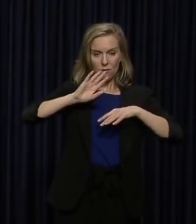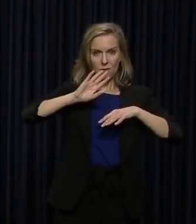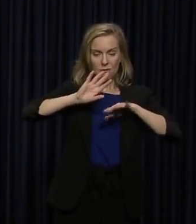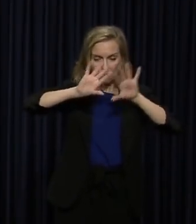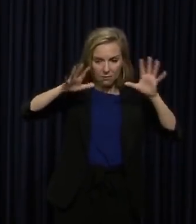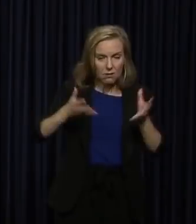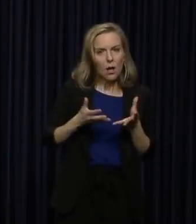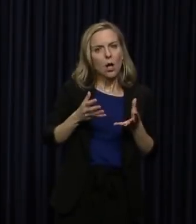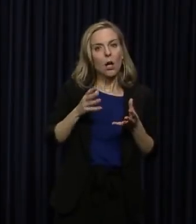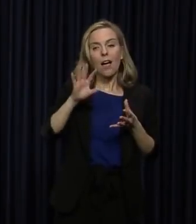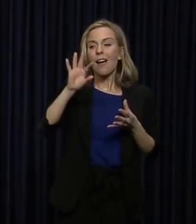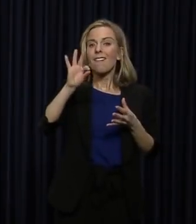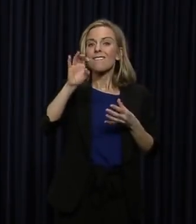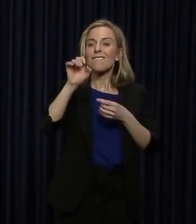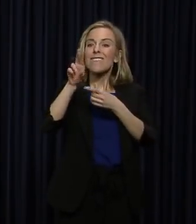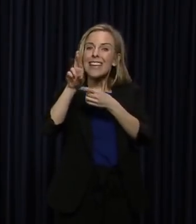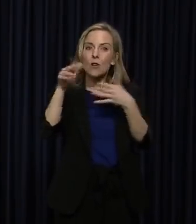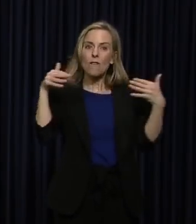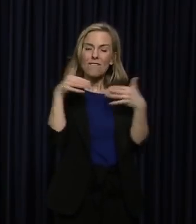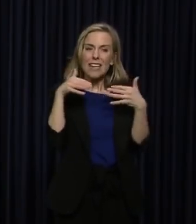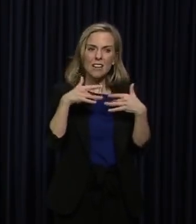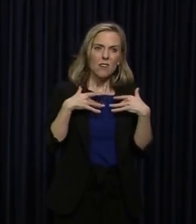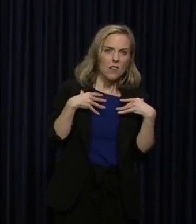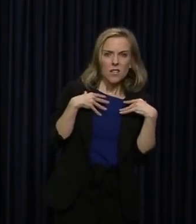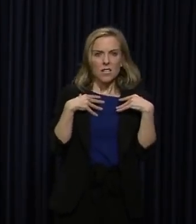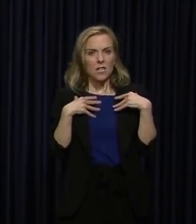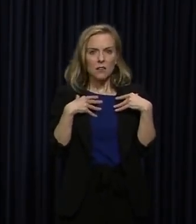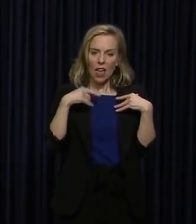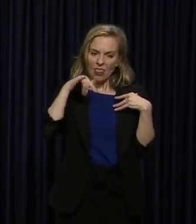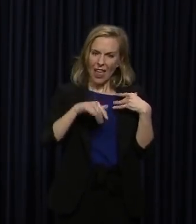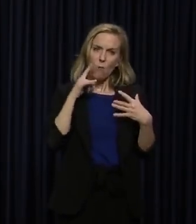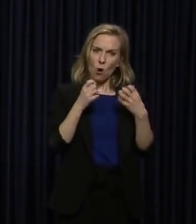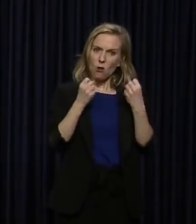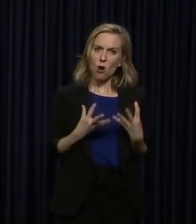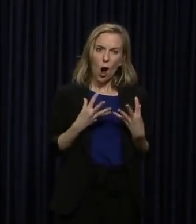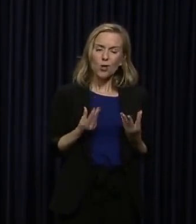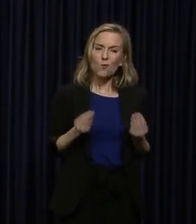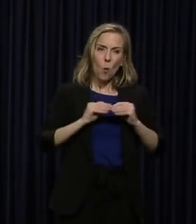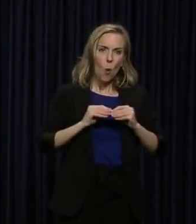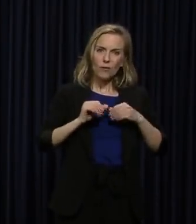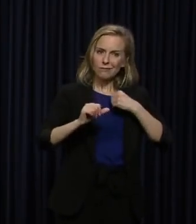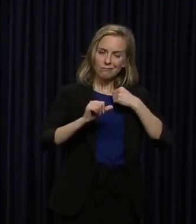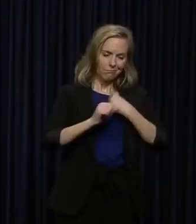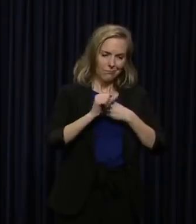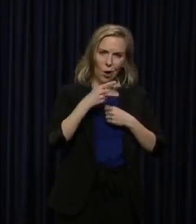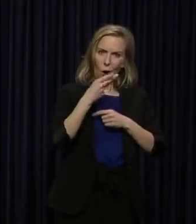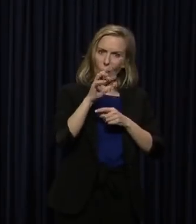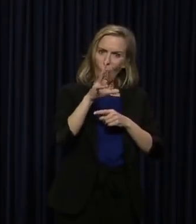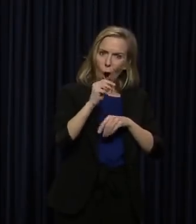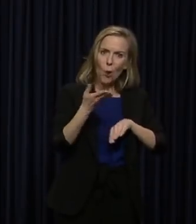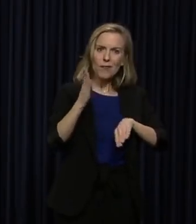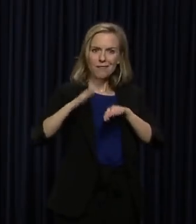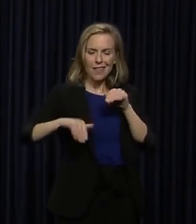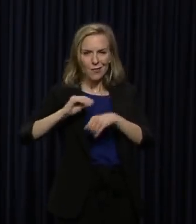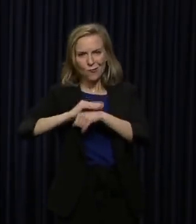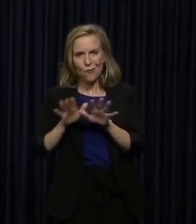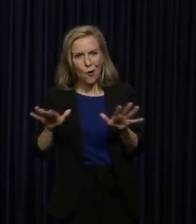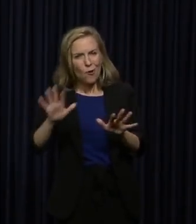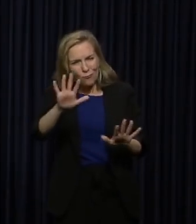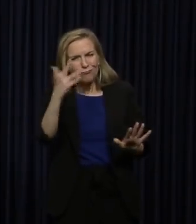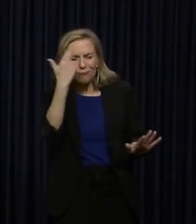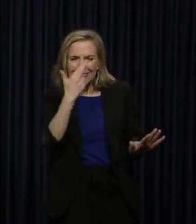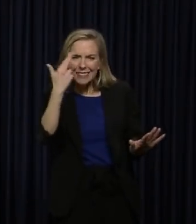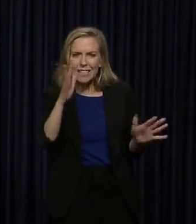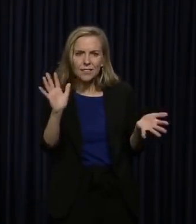fear can cause more harm than this coronavirus ever will. Coming together, realizing that at this point,